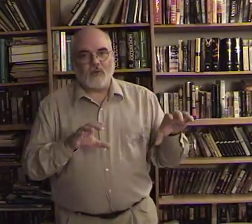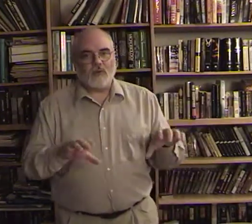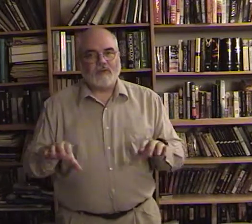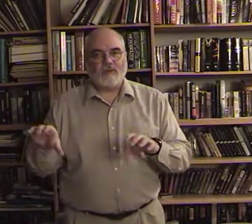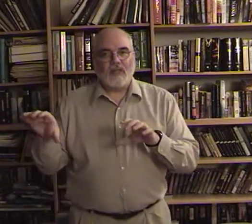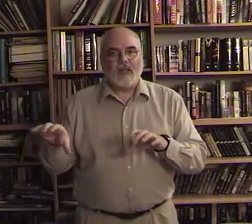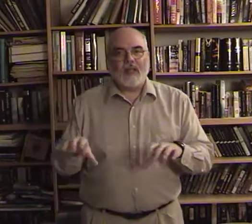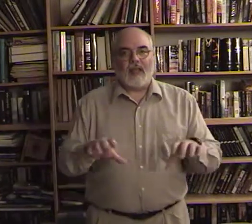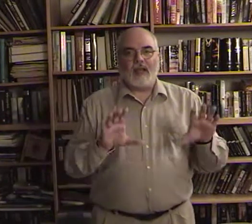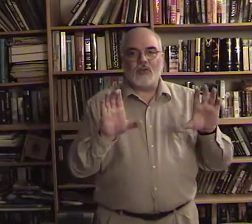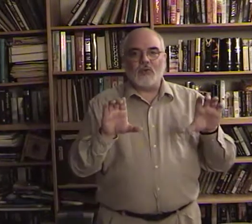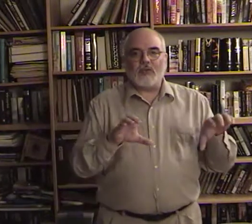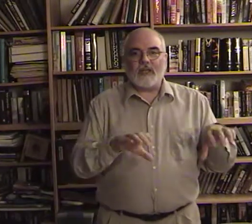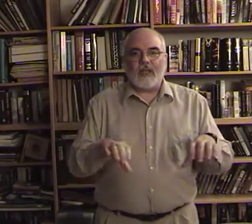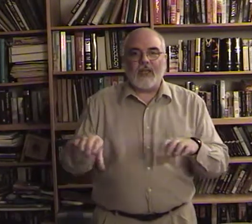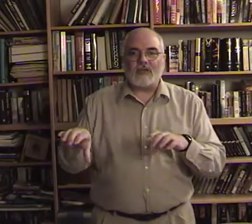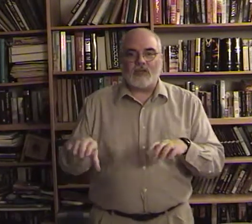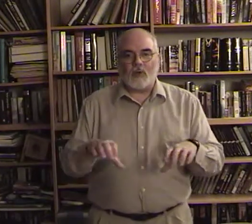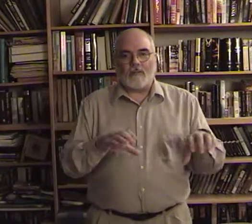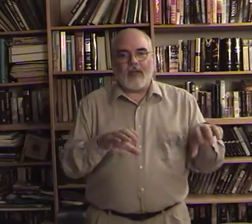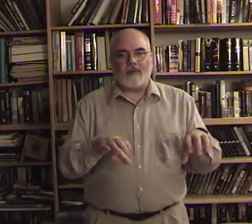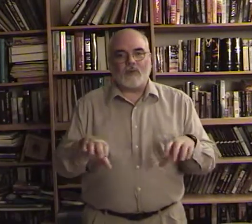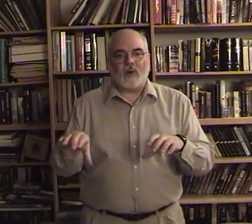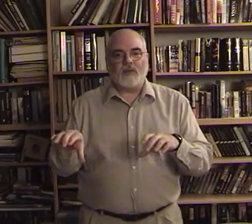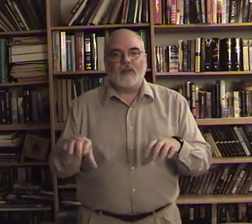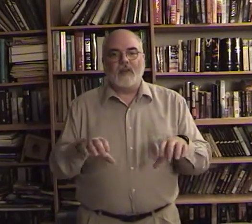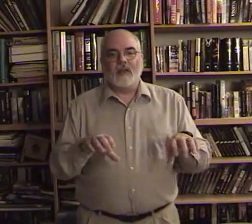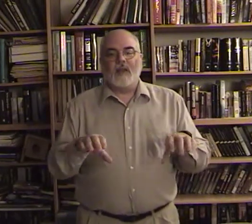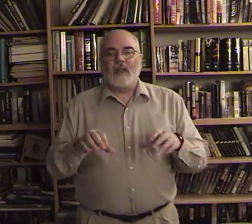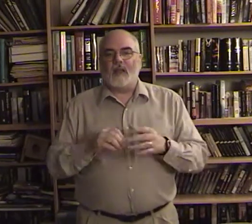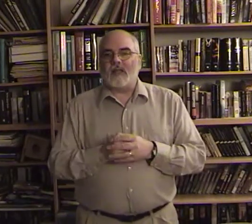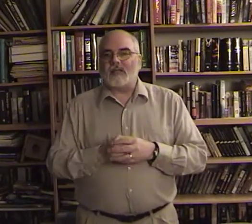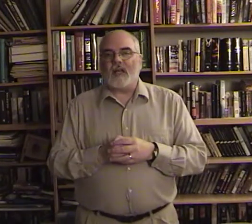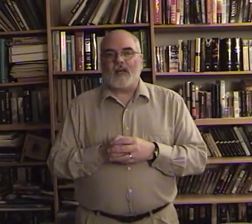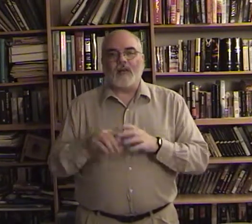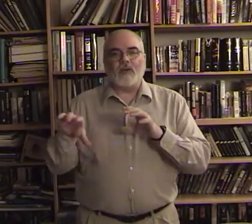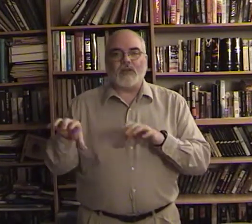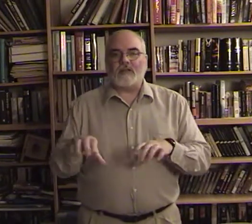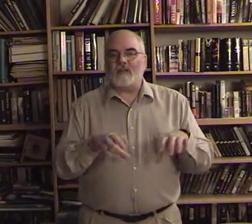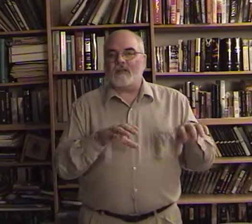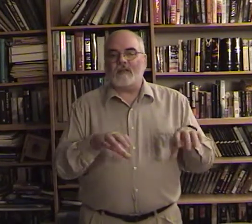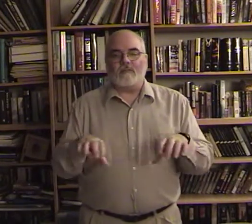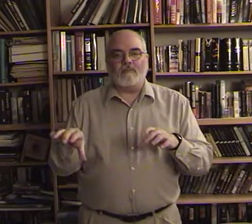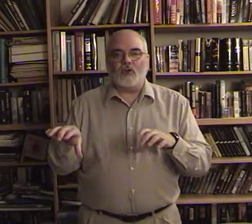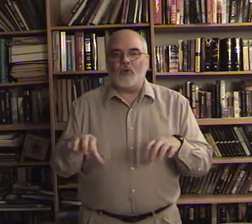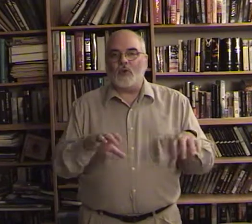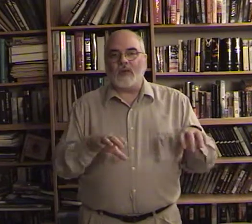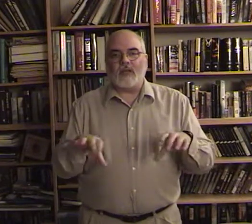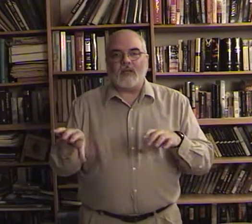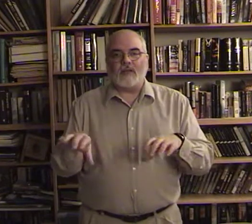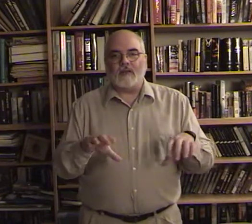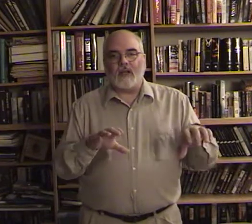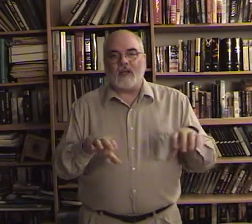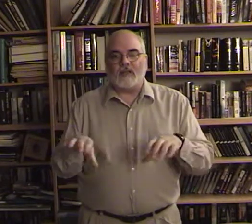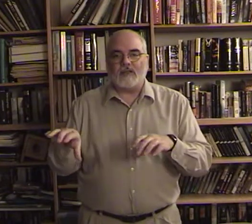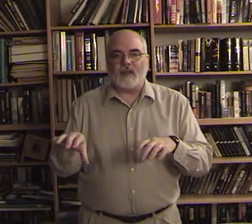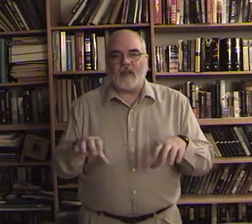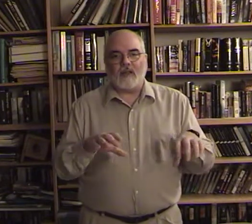and it's two c hands just going back and forth in sign language that's do it did and does and